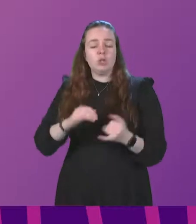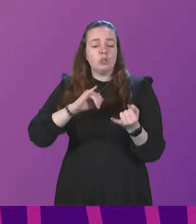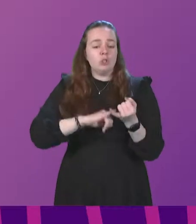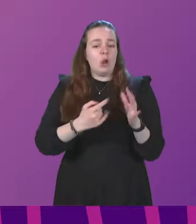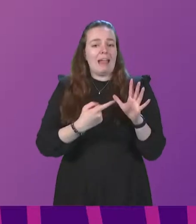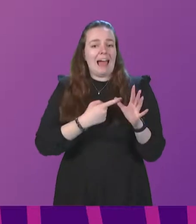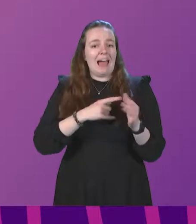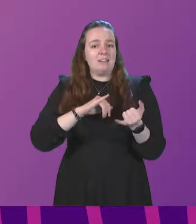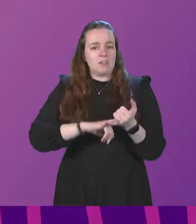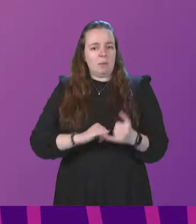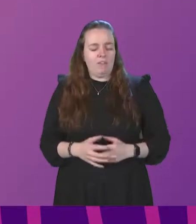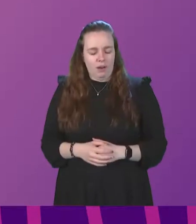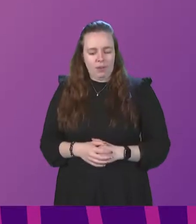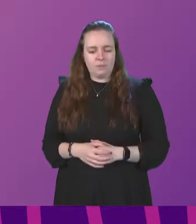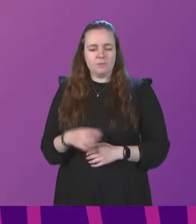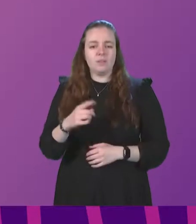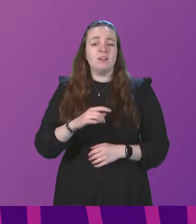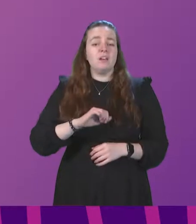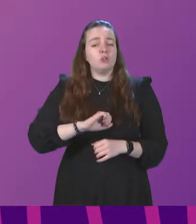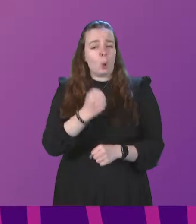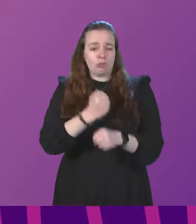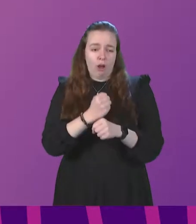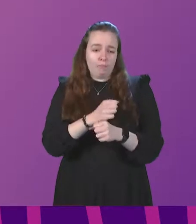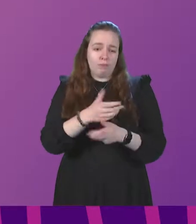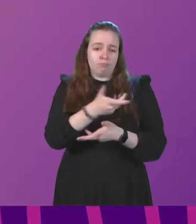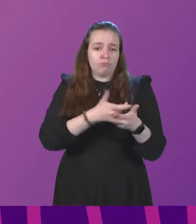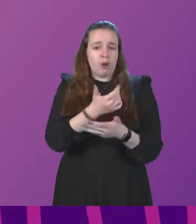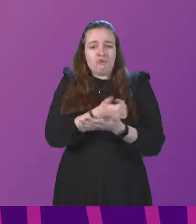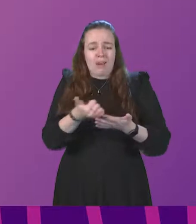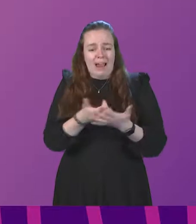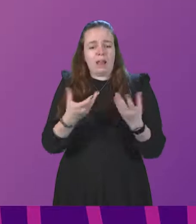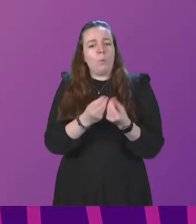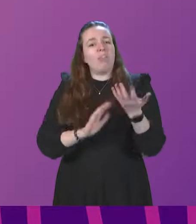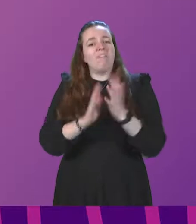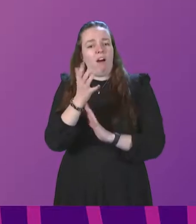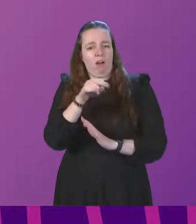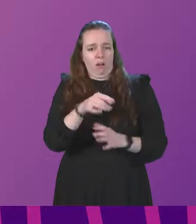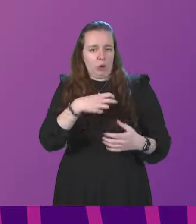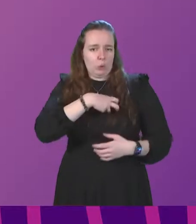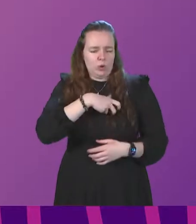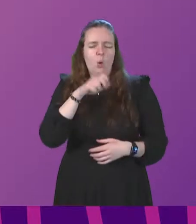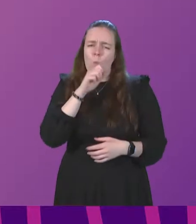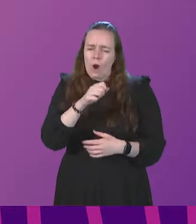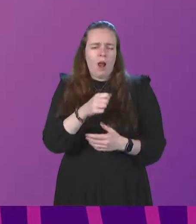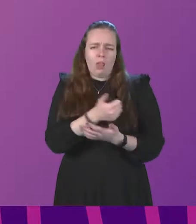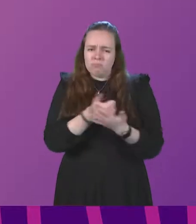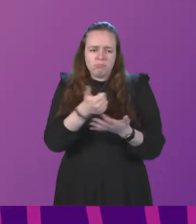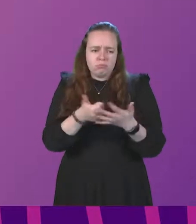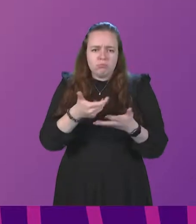Shirley-Anne Somerville. The Scottish Government meets regularly with the Fire Brigades Union and will continue to have constructive dialogue on any